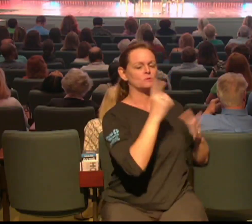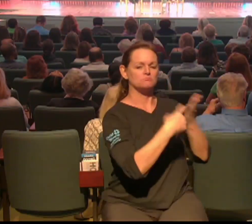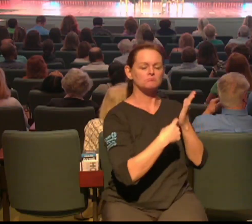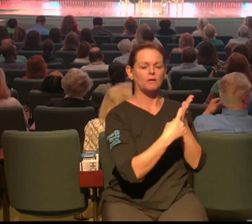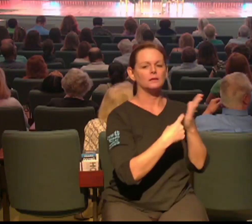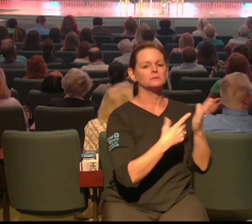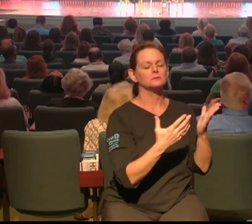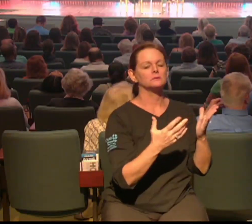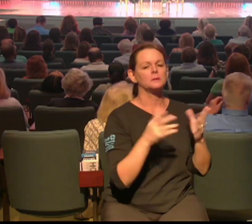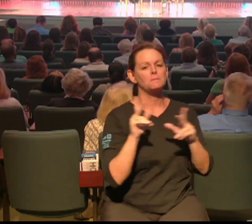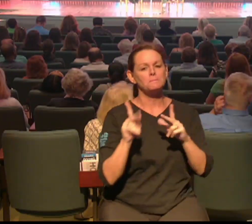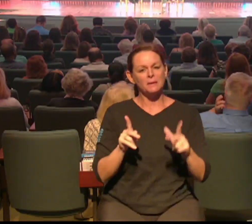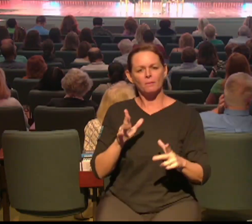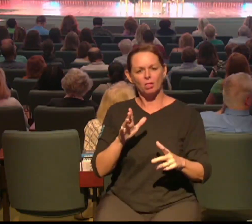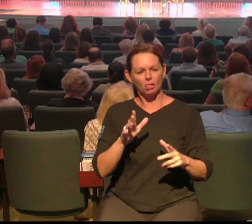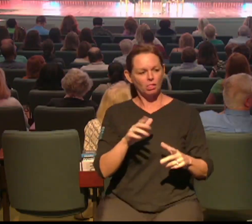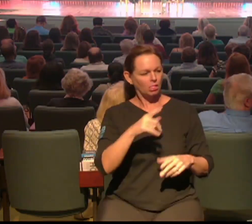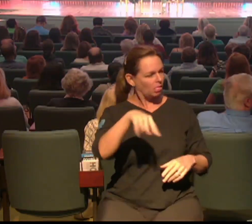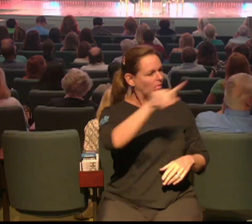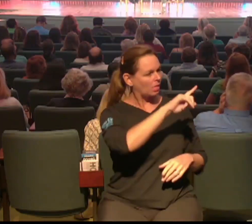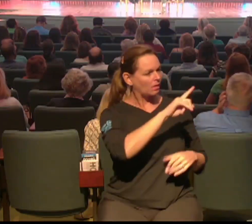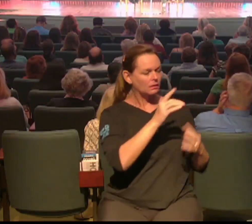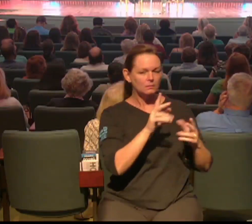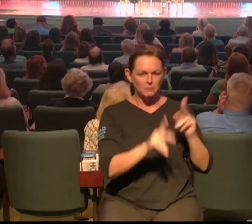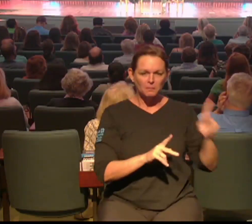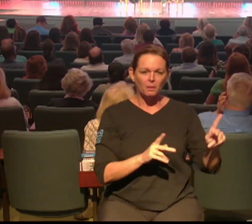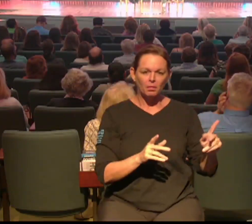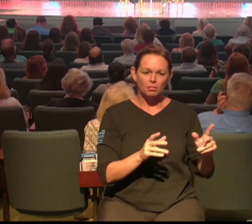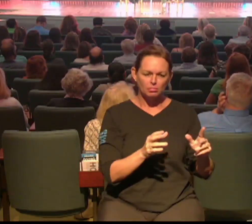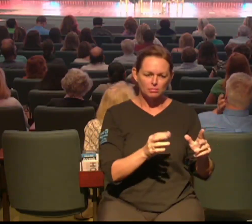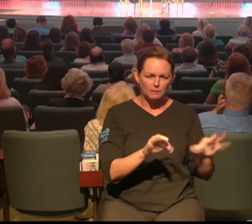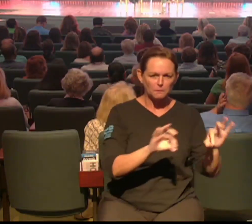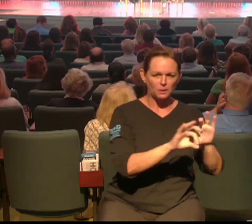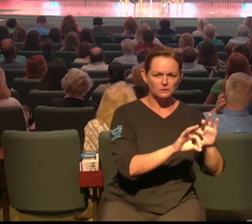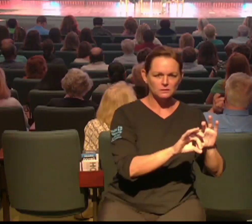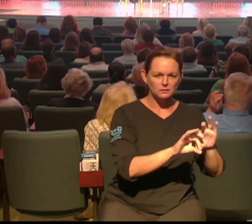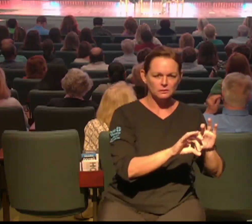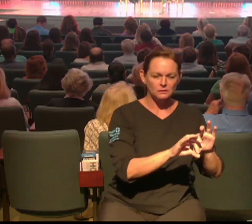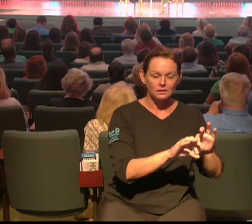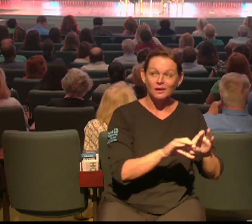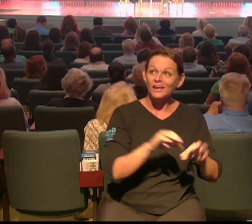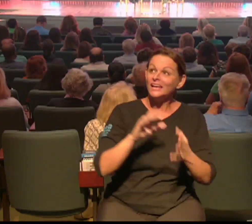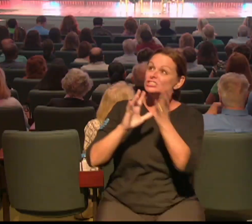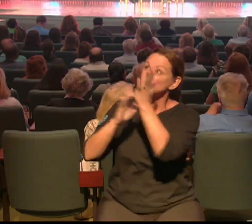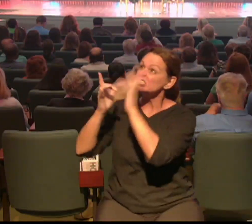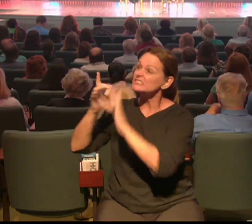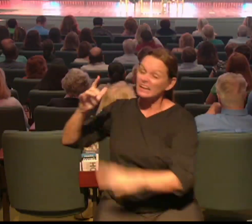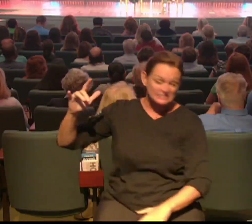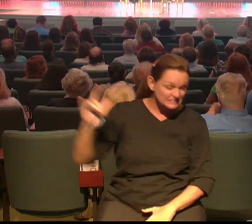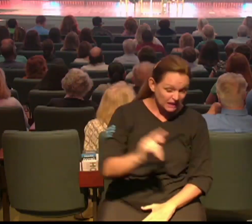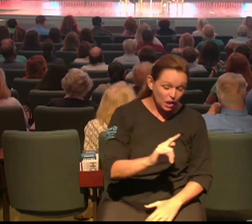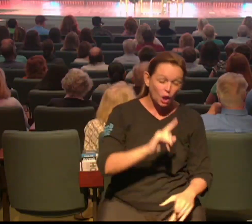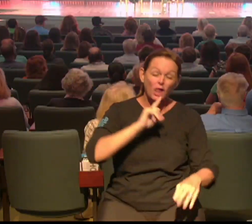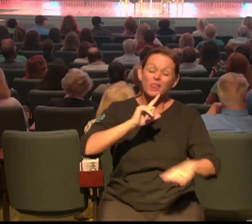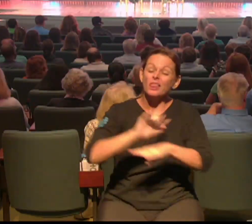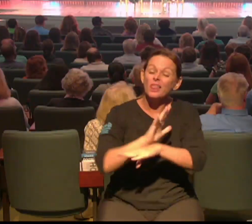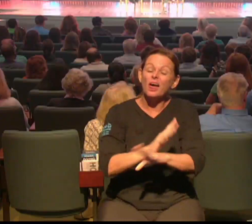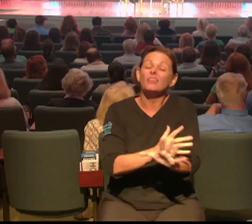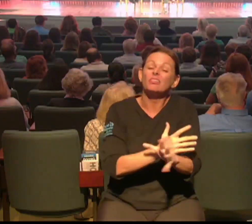matter to Jesus and that love does. And what I loved about this is that Jesus not only cared for the spiritual